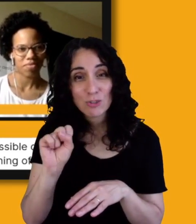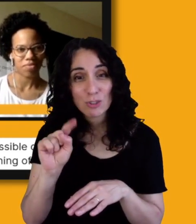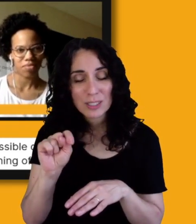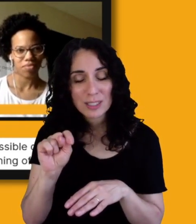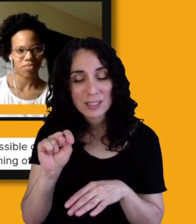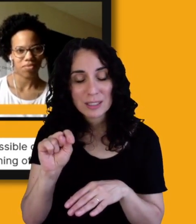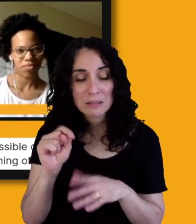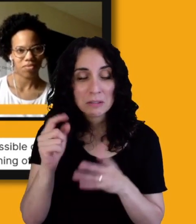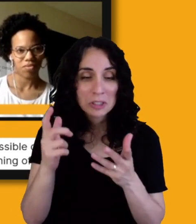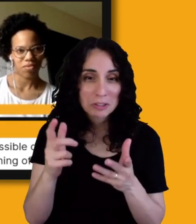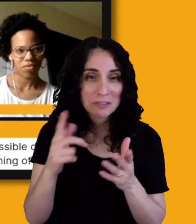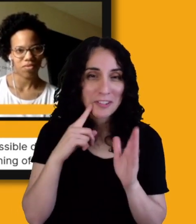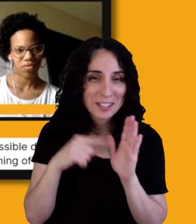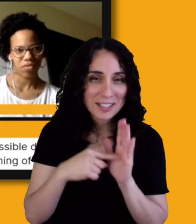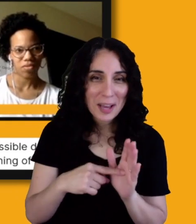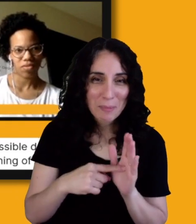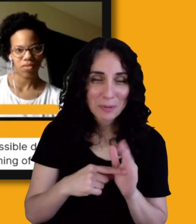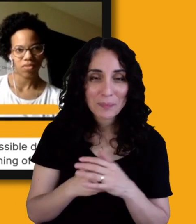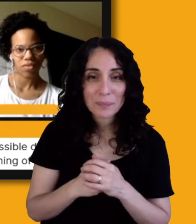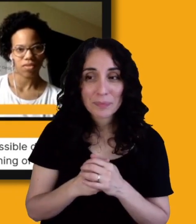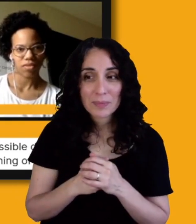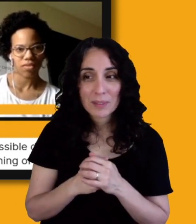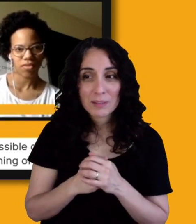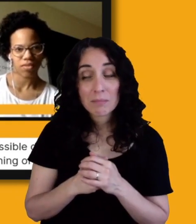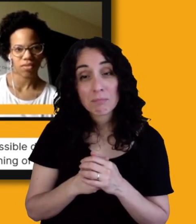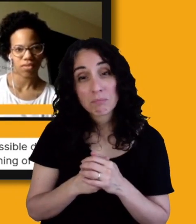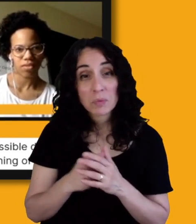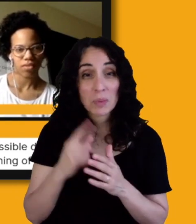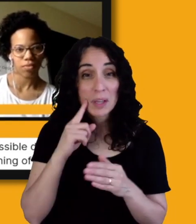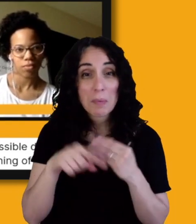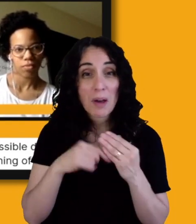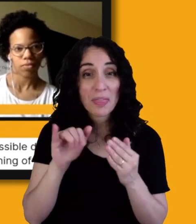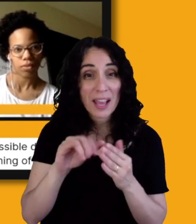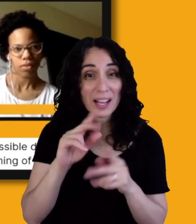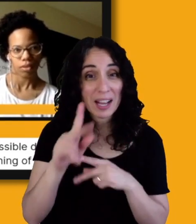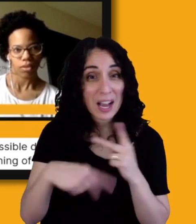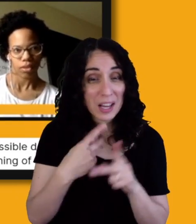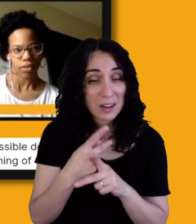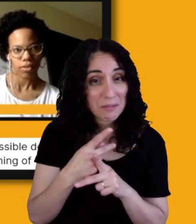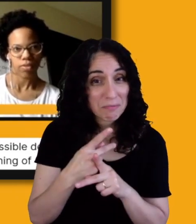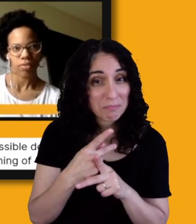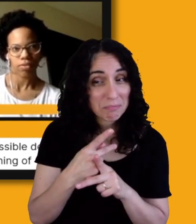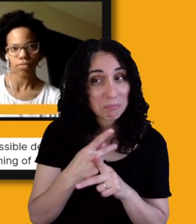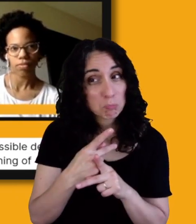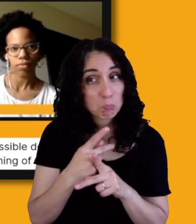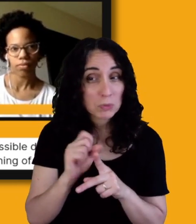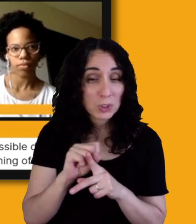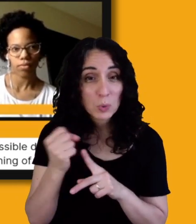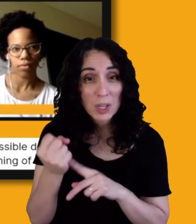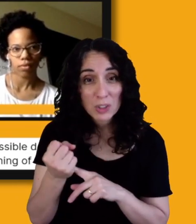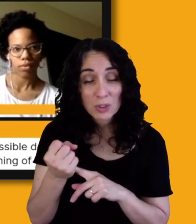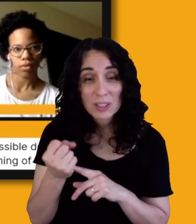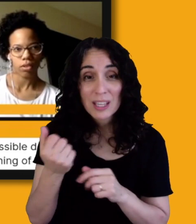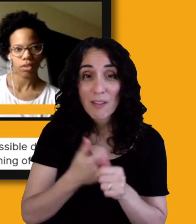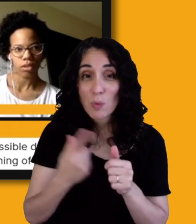intersection, um, everybody's going to benefit, you know, things that we can do in the environment that would be touchless, for example.